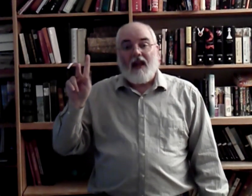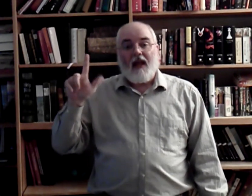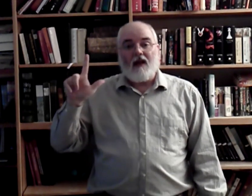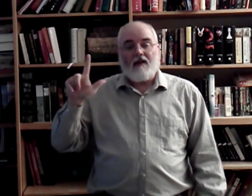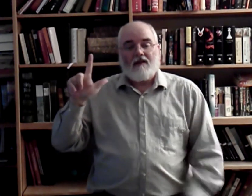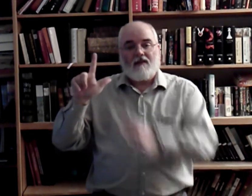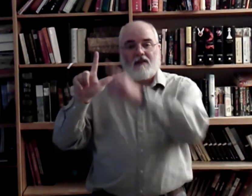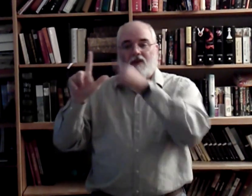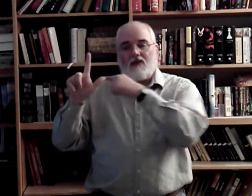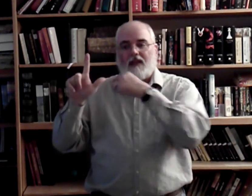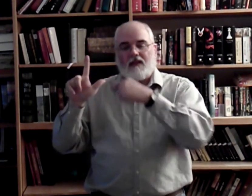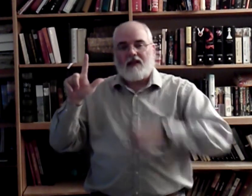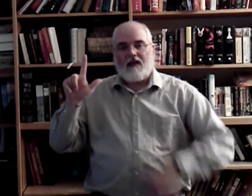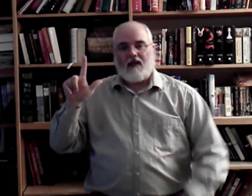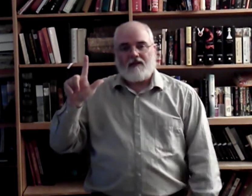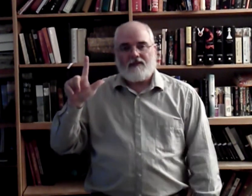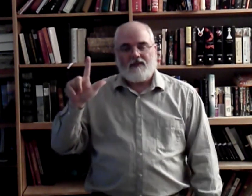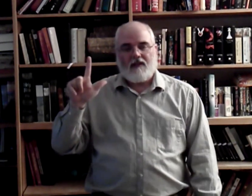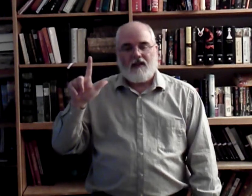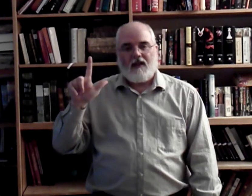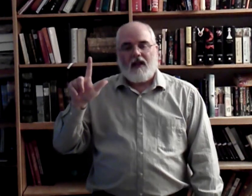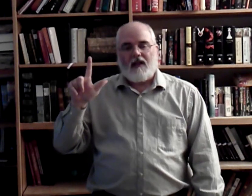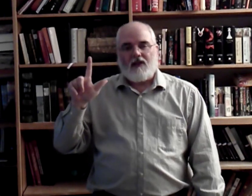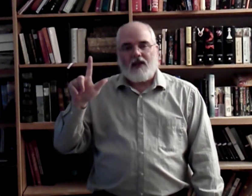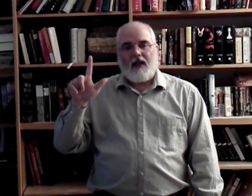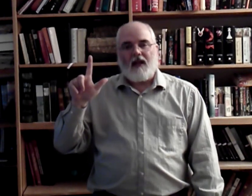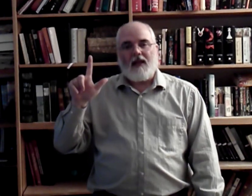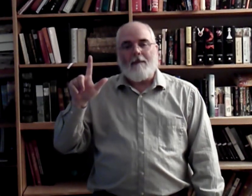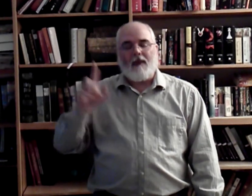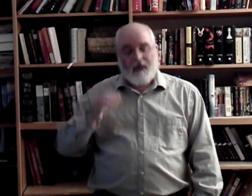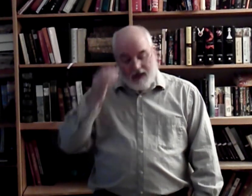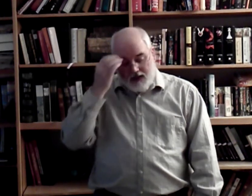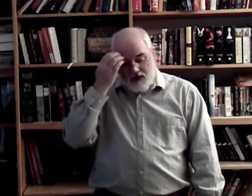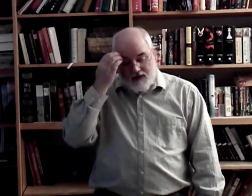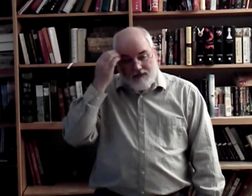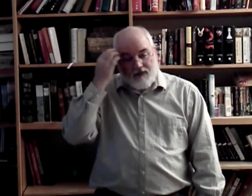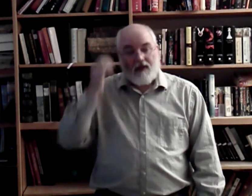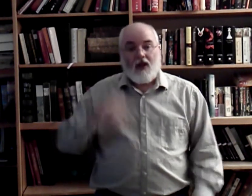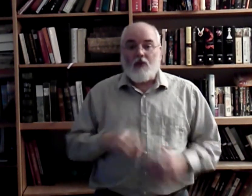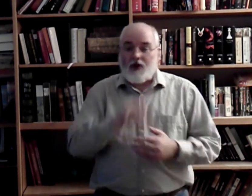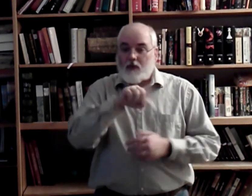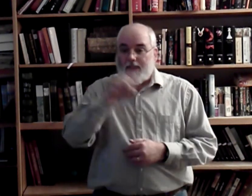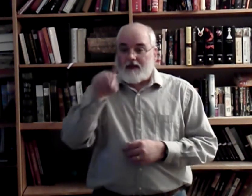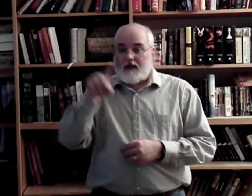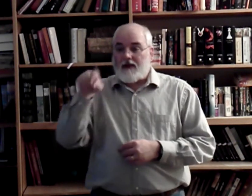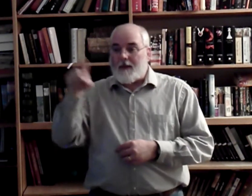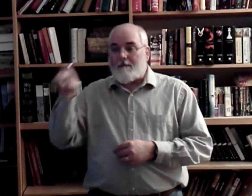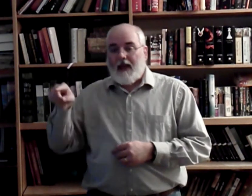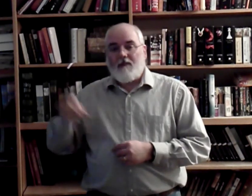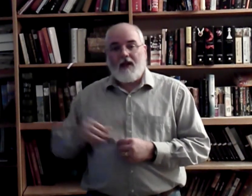L. Looks like the letter L. A.K. L. M. In cursive. When you're writing the letter M, how many